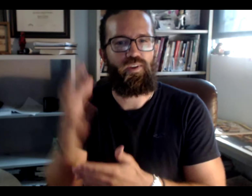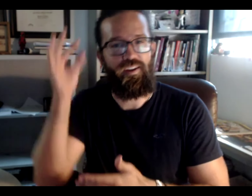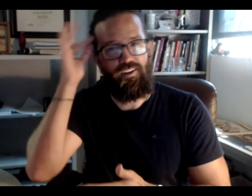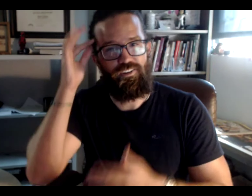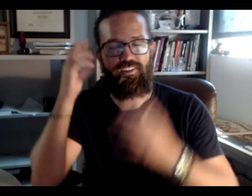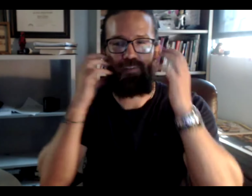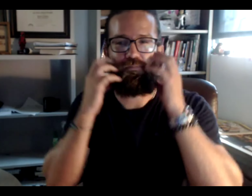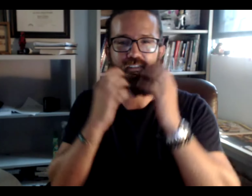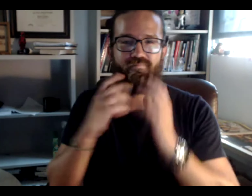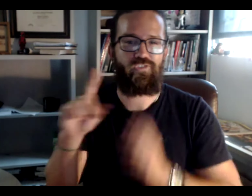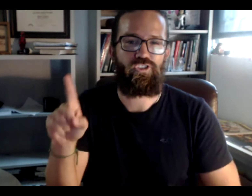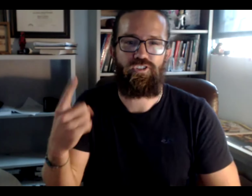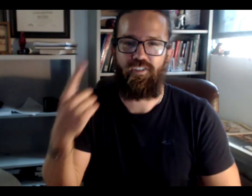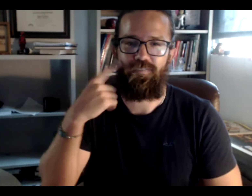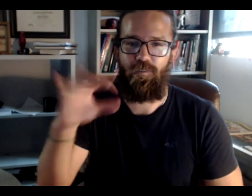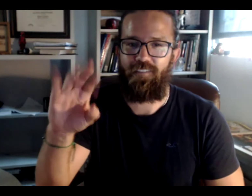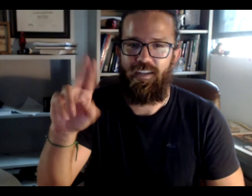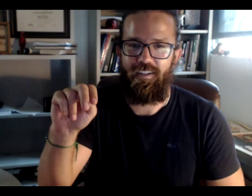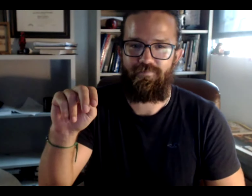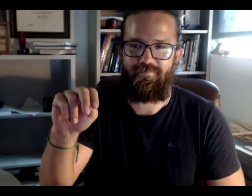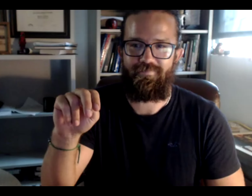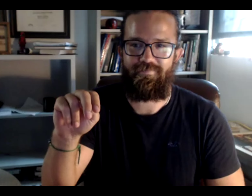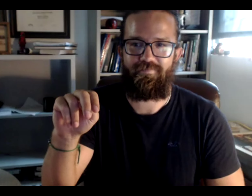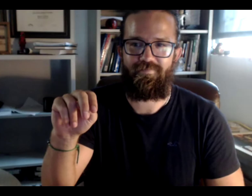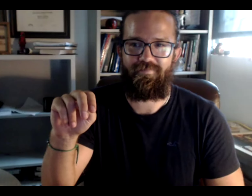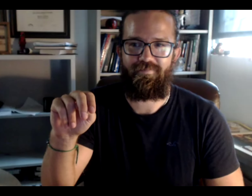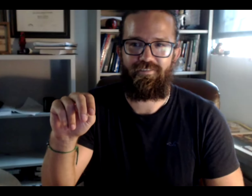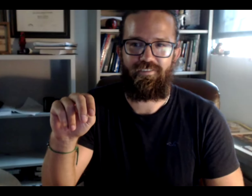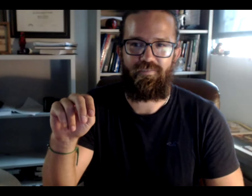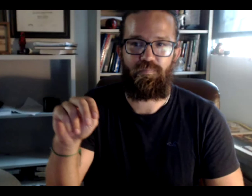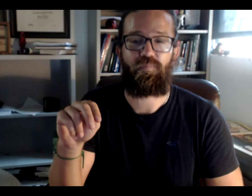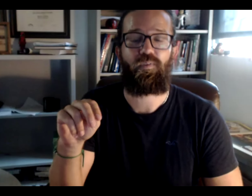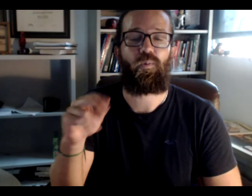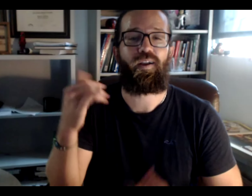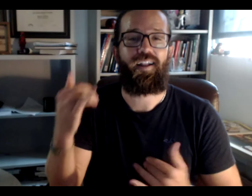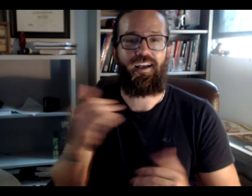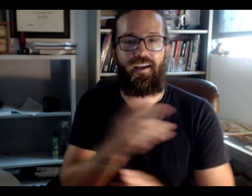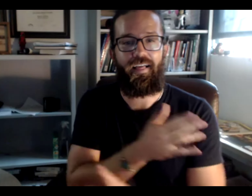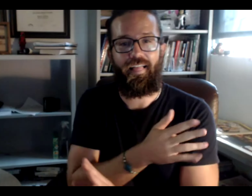clean shaven. But I've let my hair and beard grow. And I did that for fun.